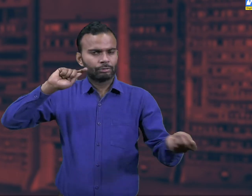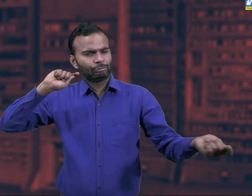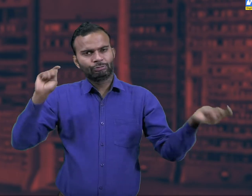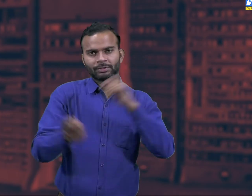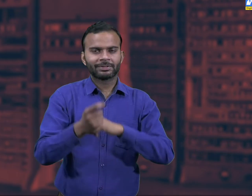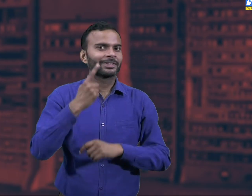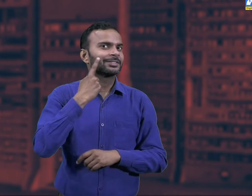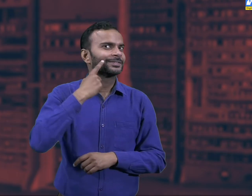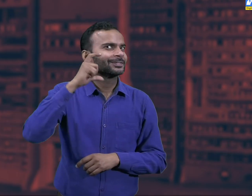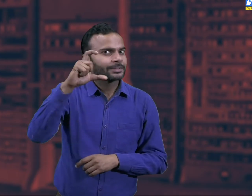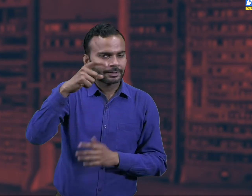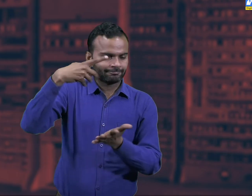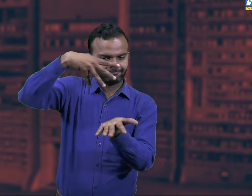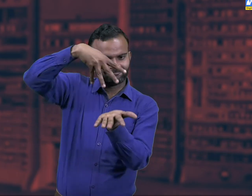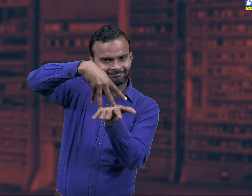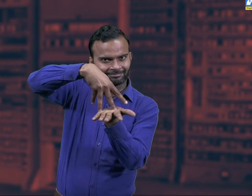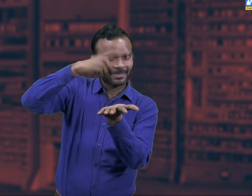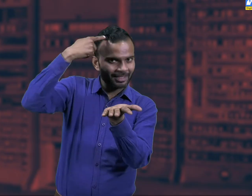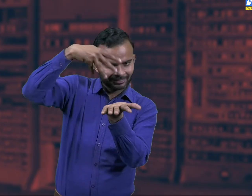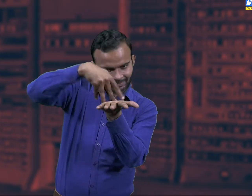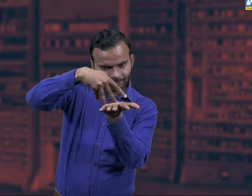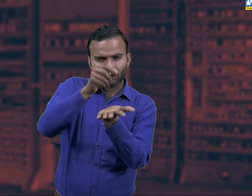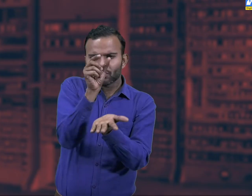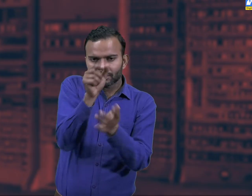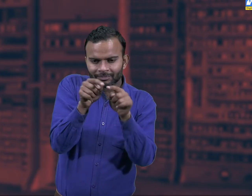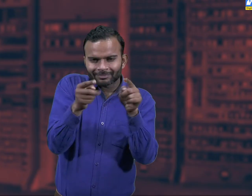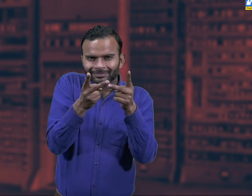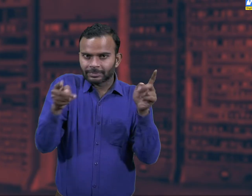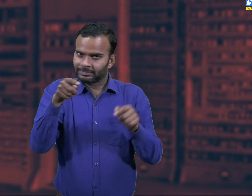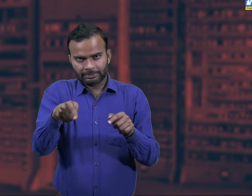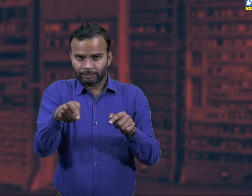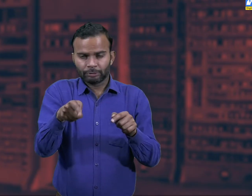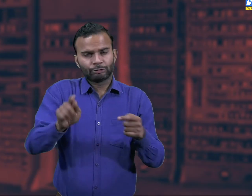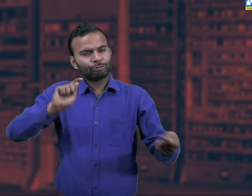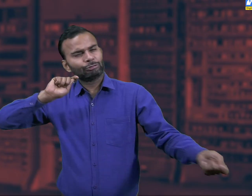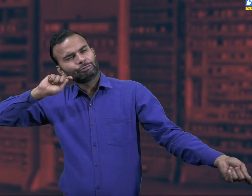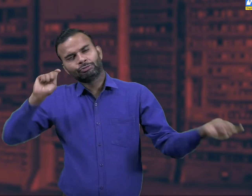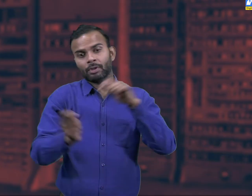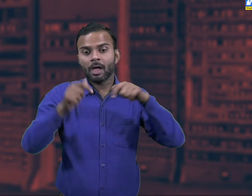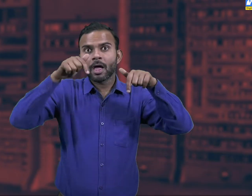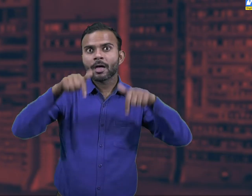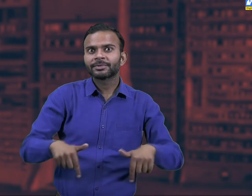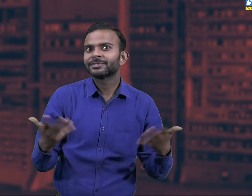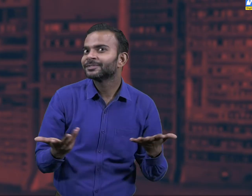in 2nd generation and then integrated circuit in the 3rd generation of computer.